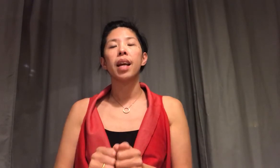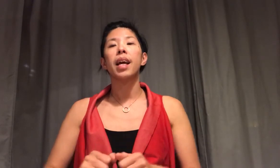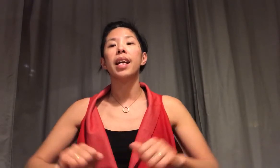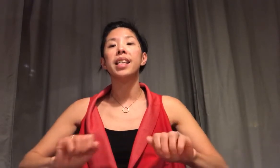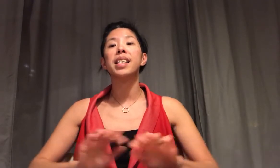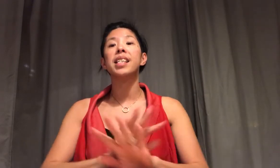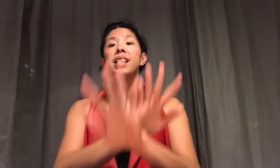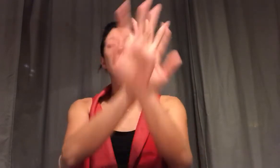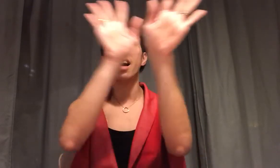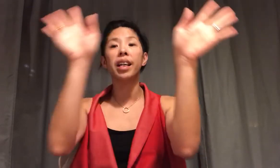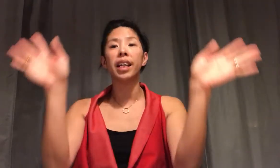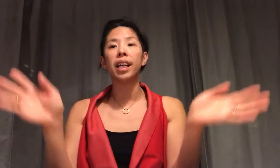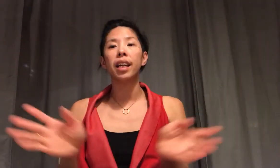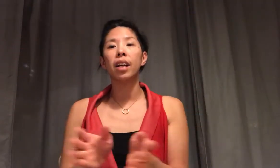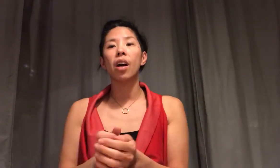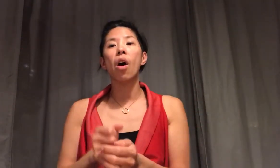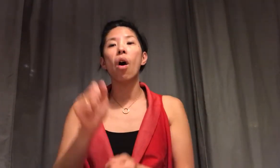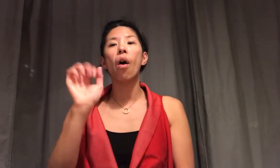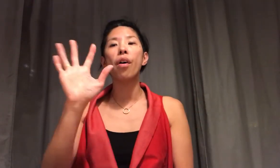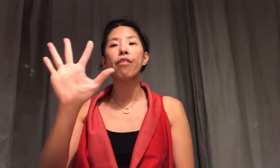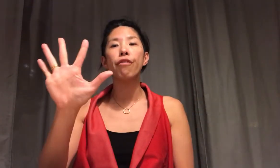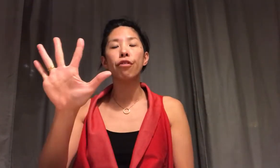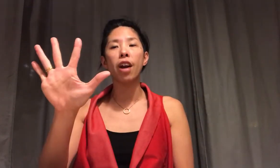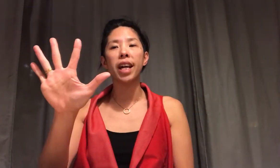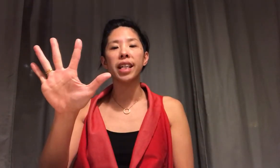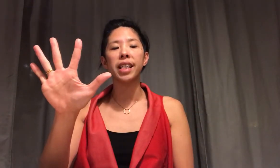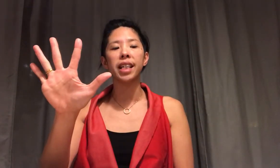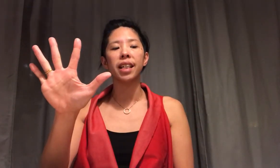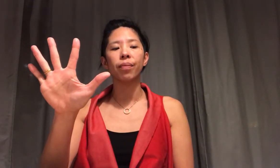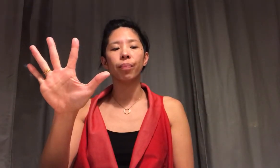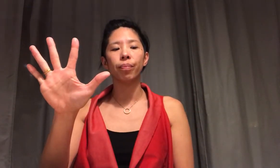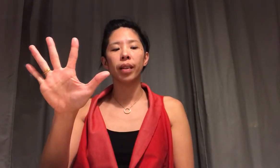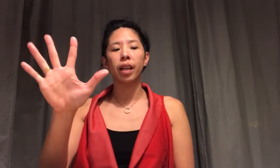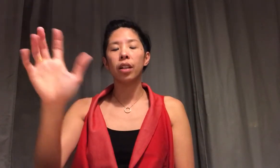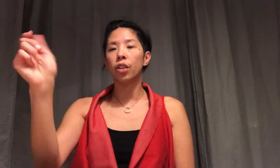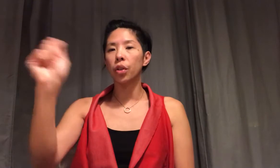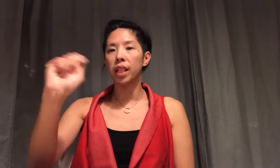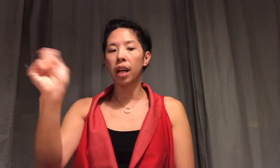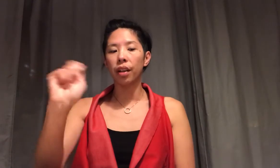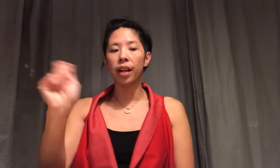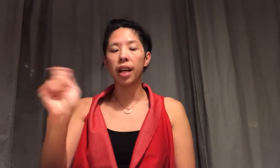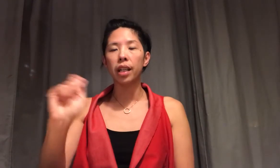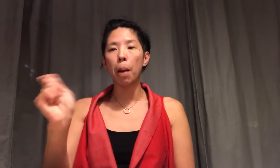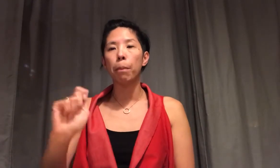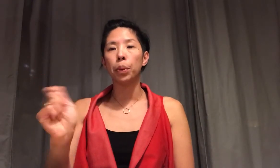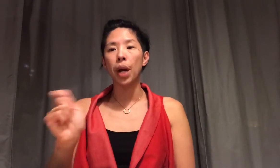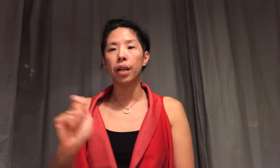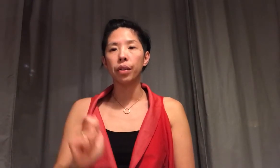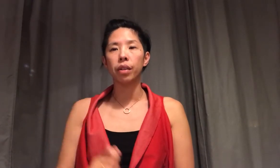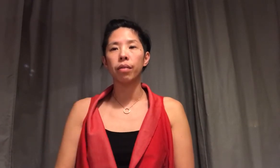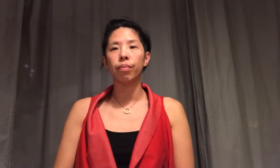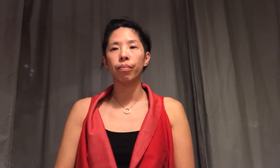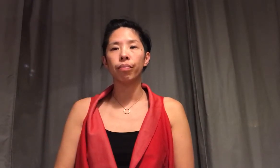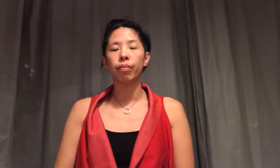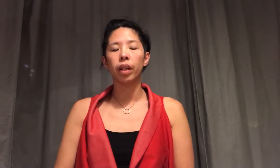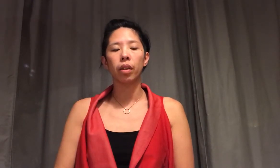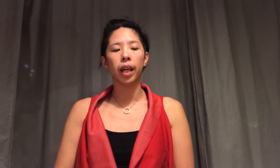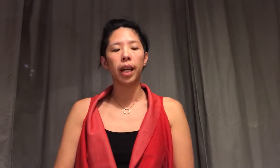It's sunny on Friday. You're going to colour that in brown. Okay?